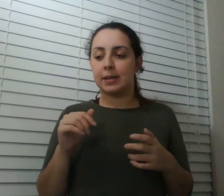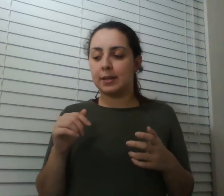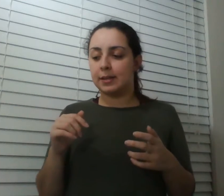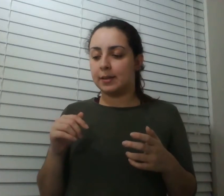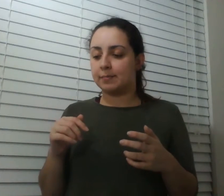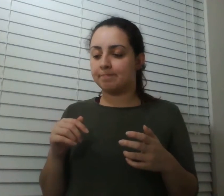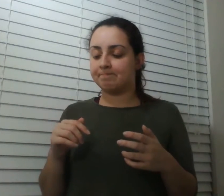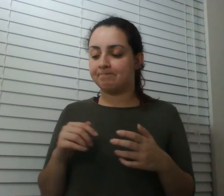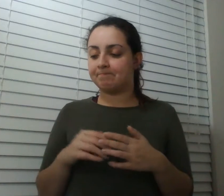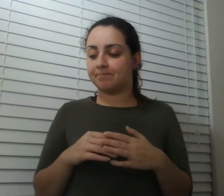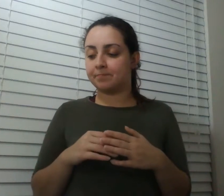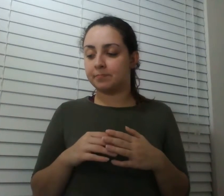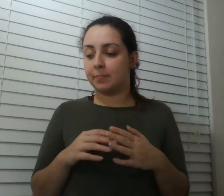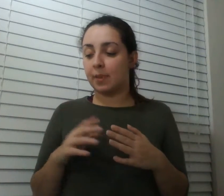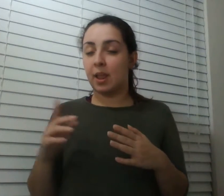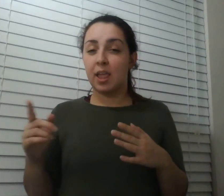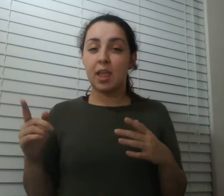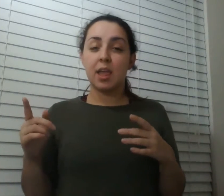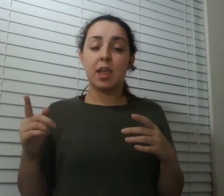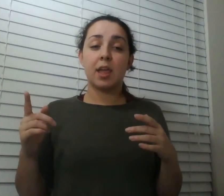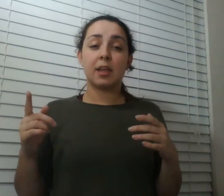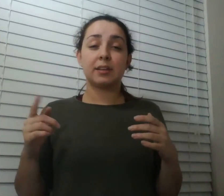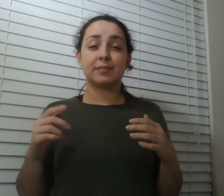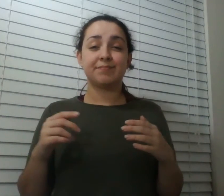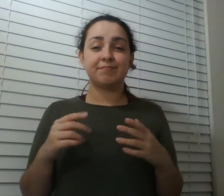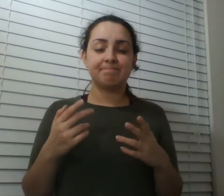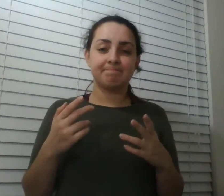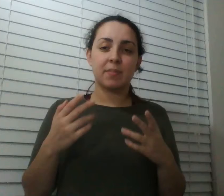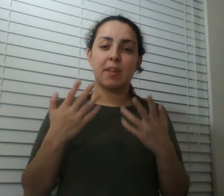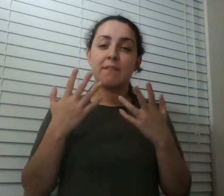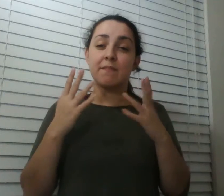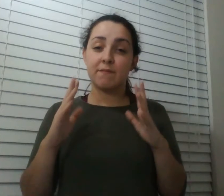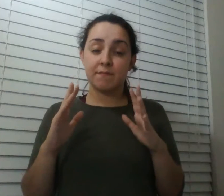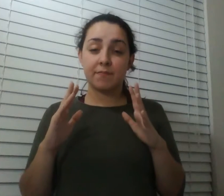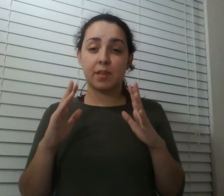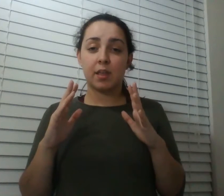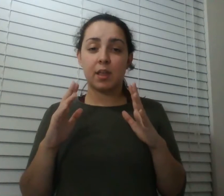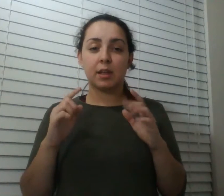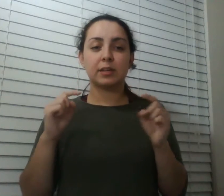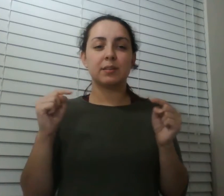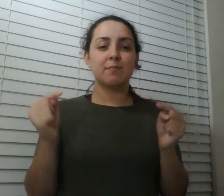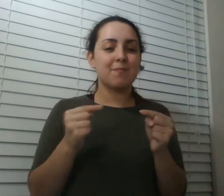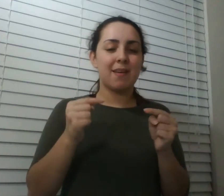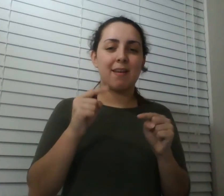end of the day i'm not sure pain is a quantity that is measurable